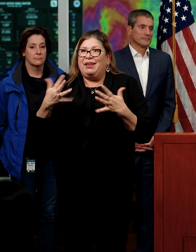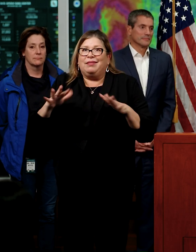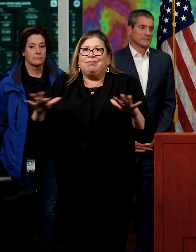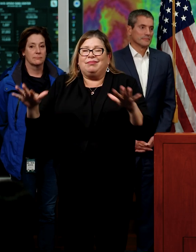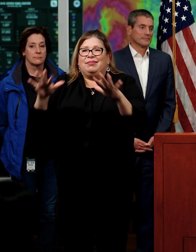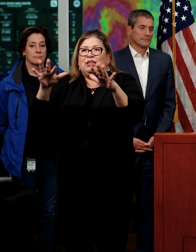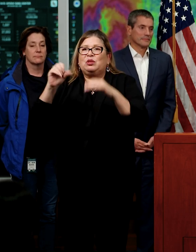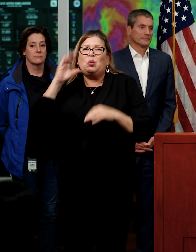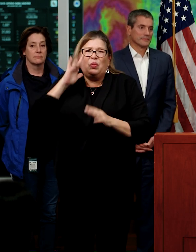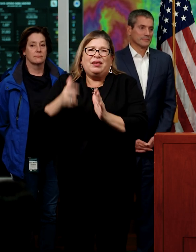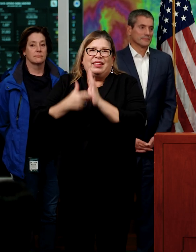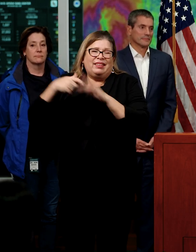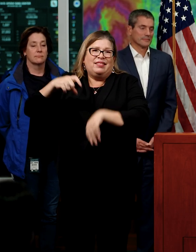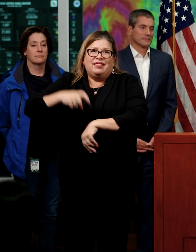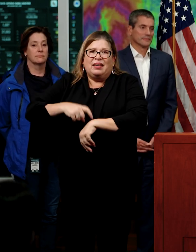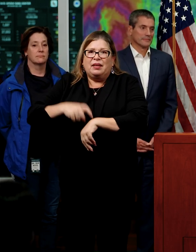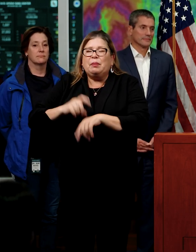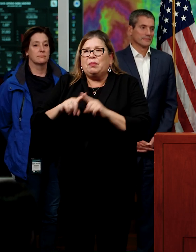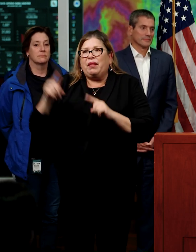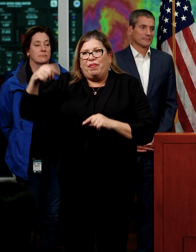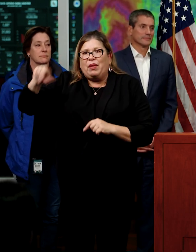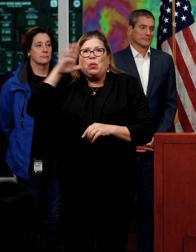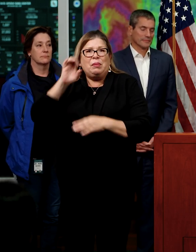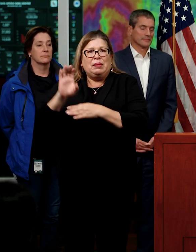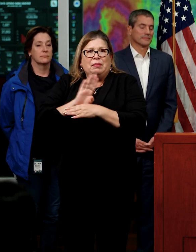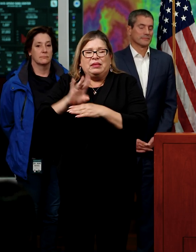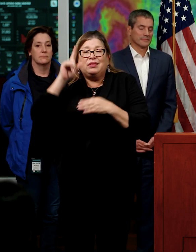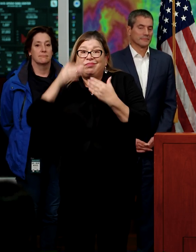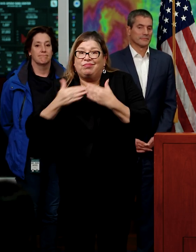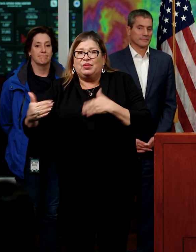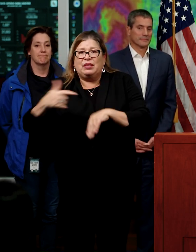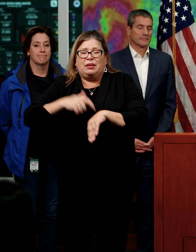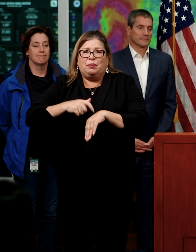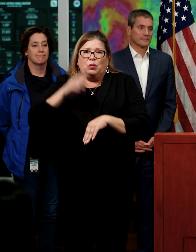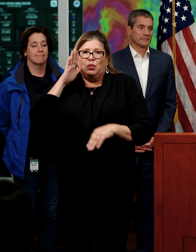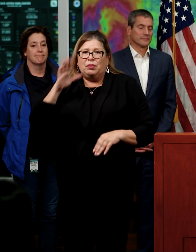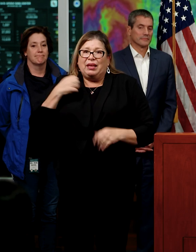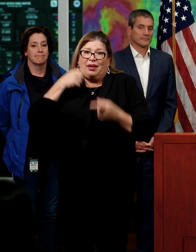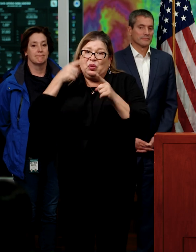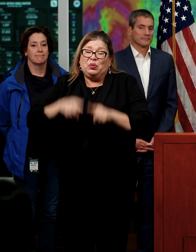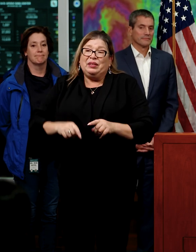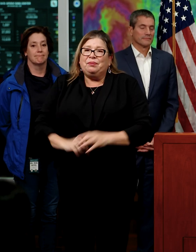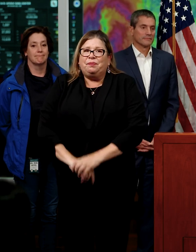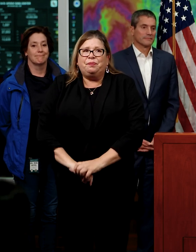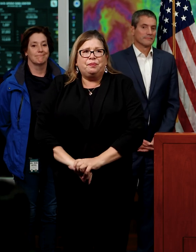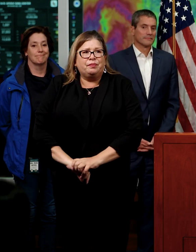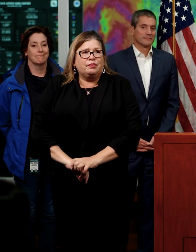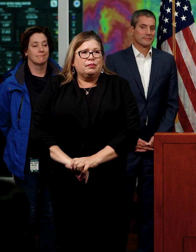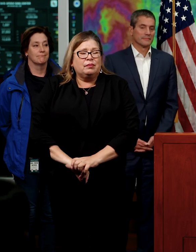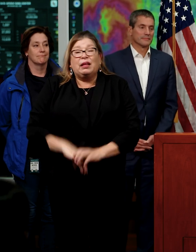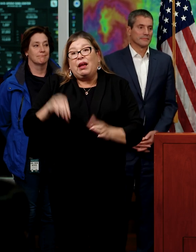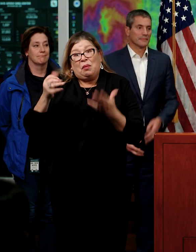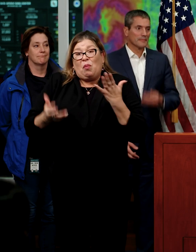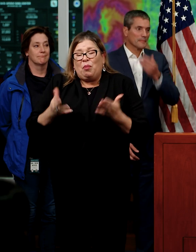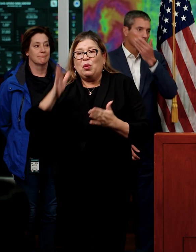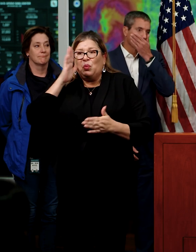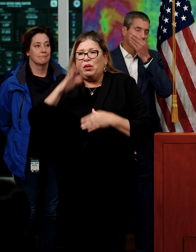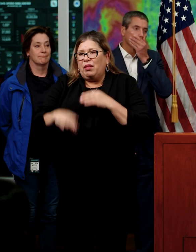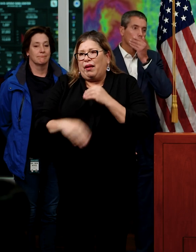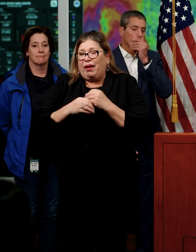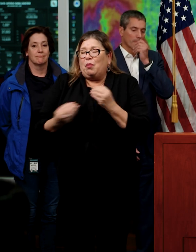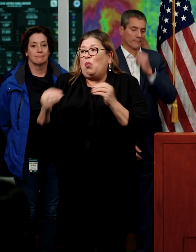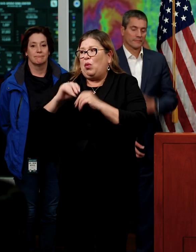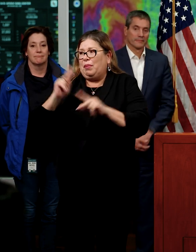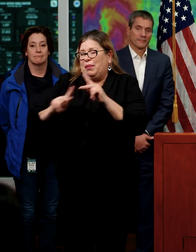I think it'll take a little bit, but they're going to be busy for quite some time. I agree with you. I agree with you. And probably we'll be adding on